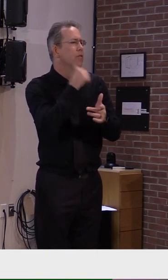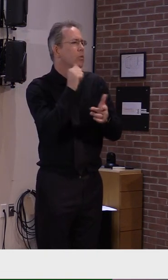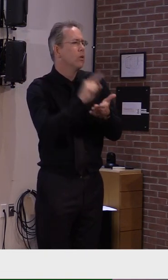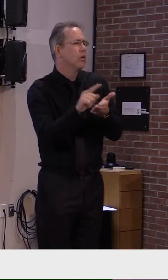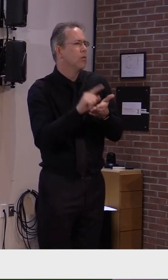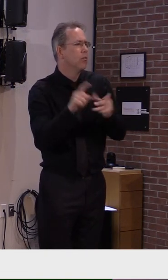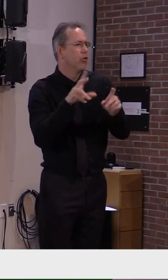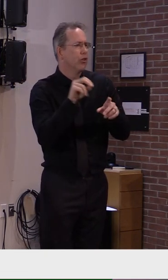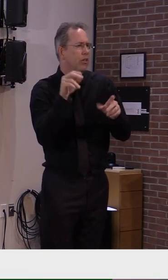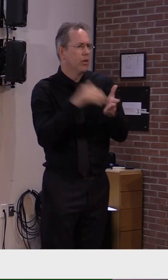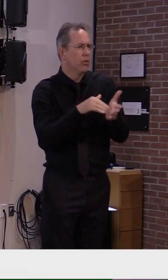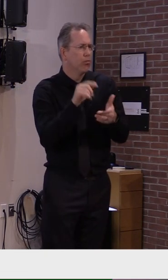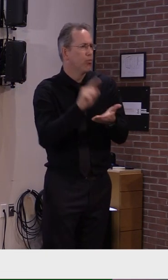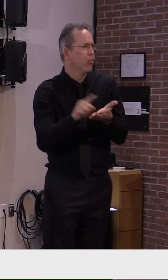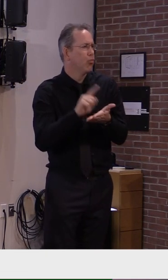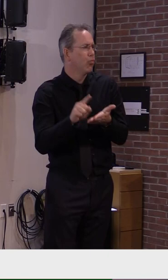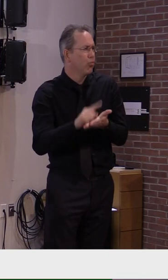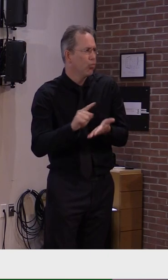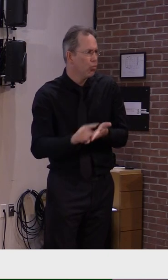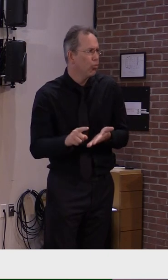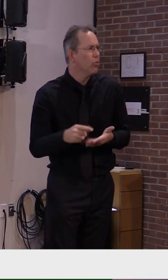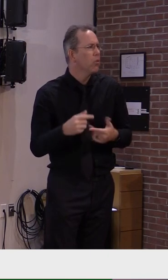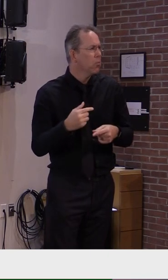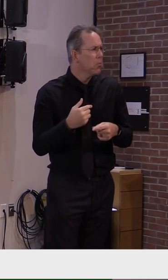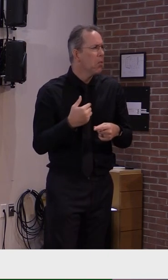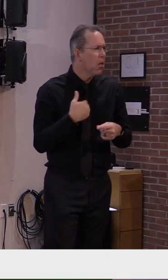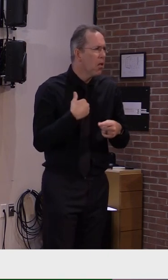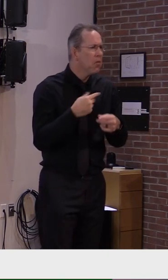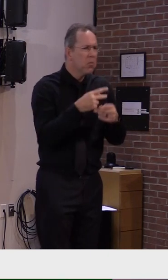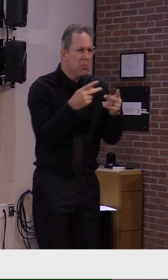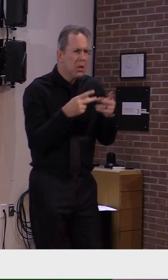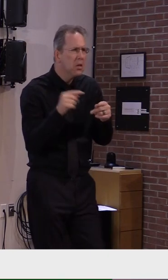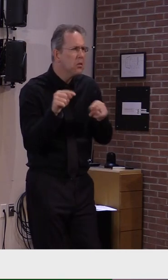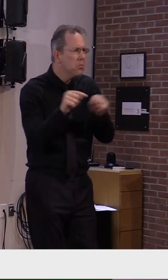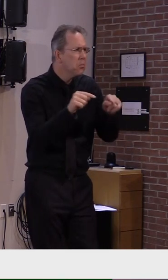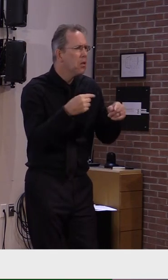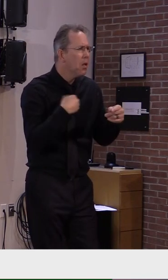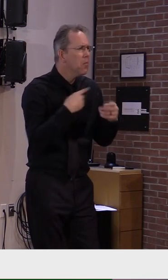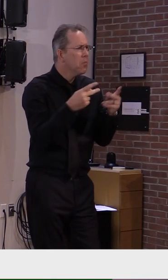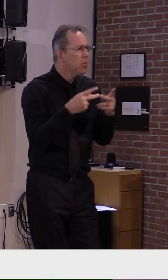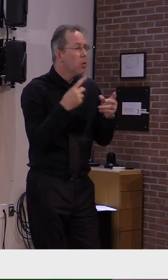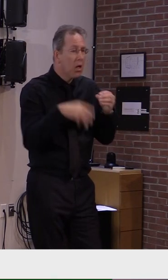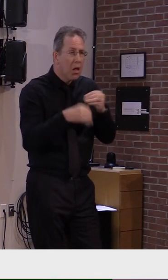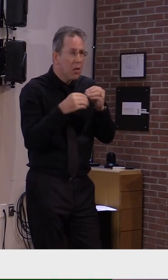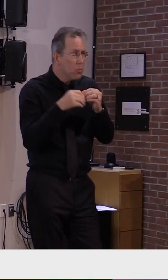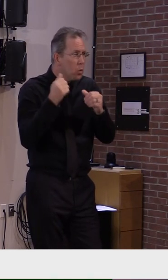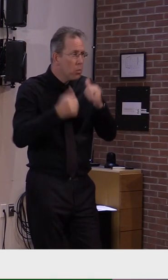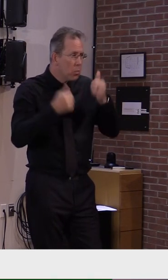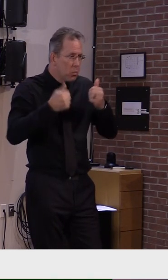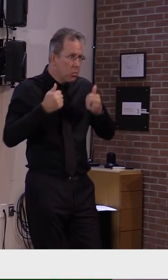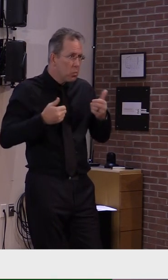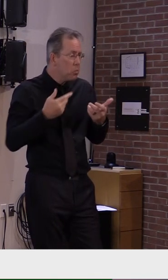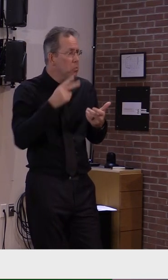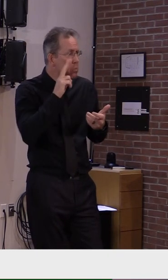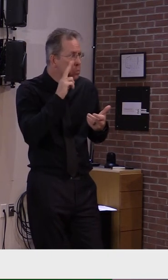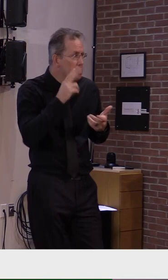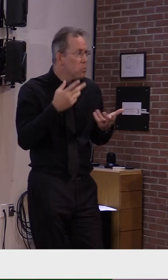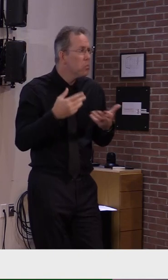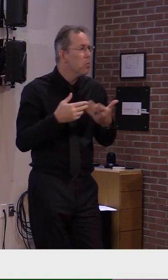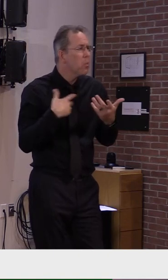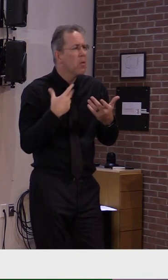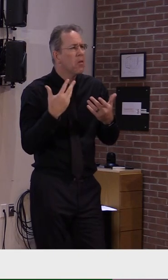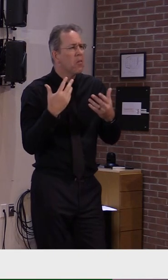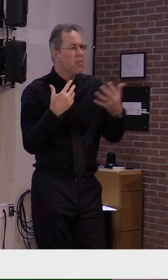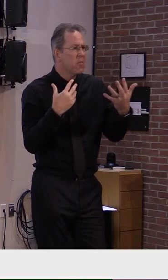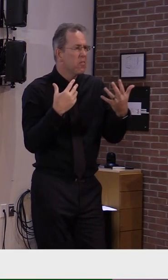now, plus the additional testing that we're doing. About 5,000 a day is what we're having. The platform